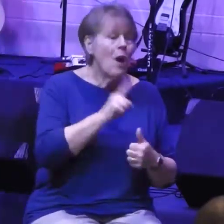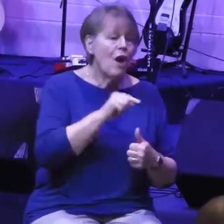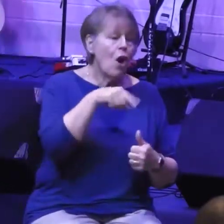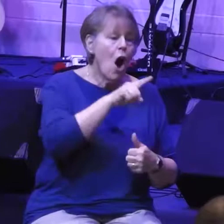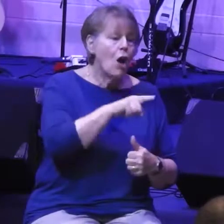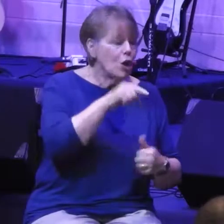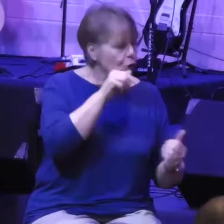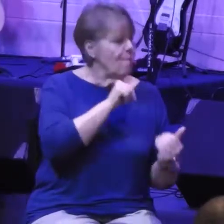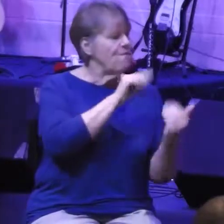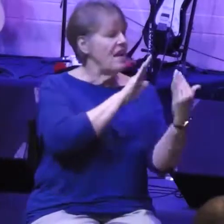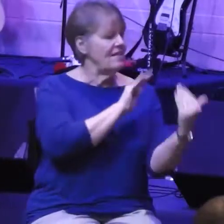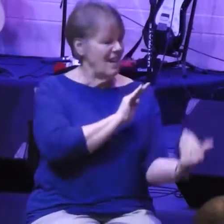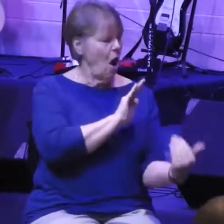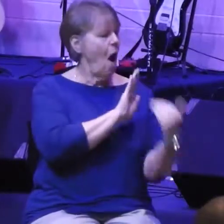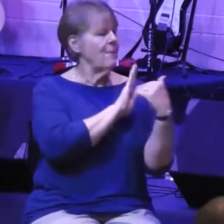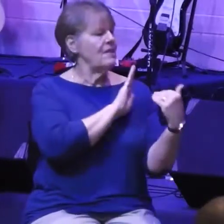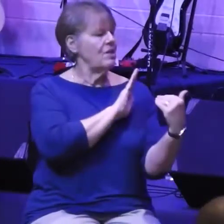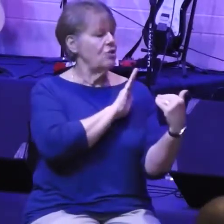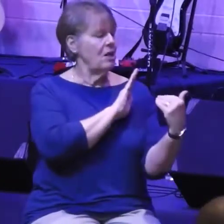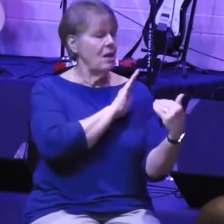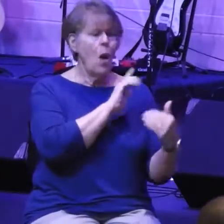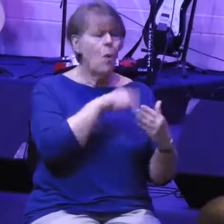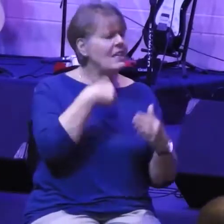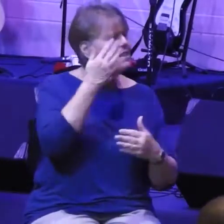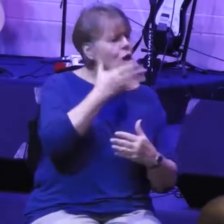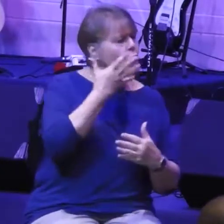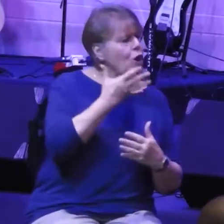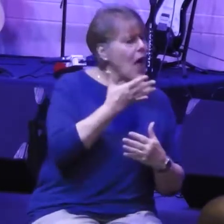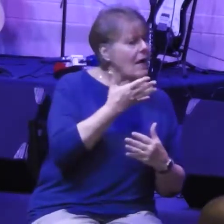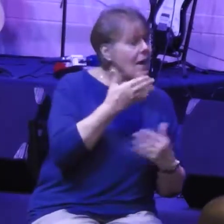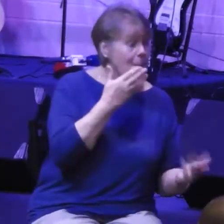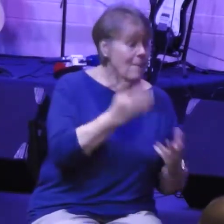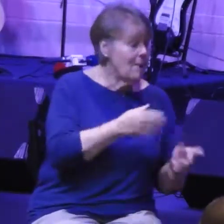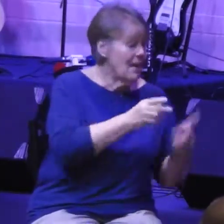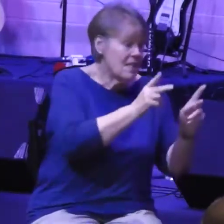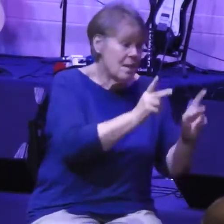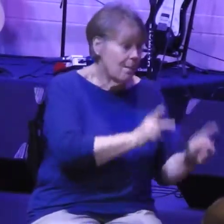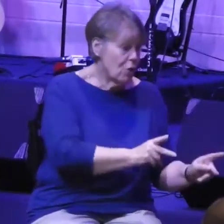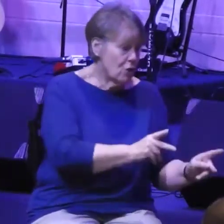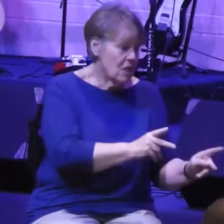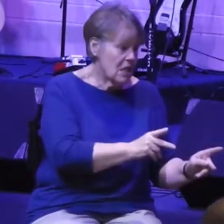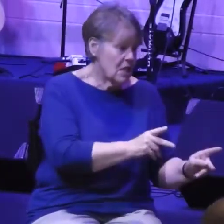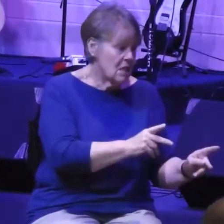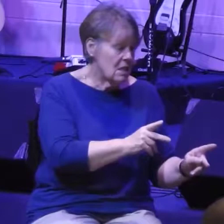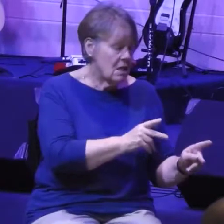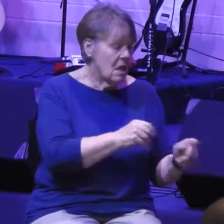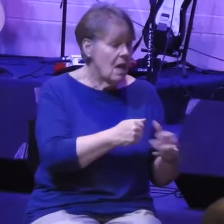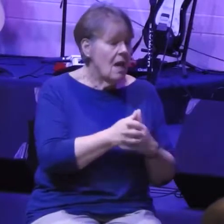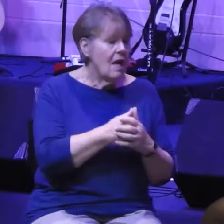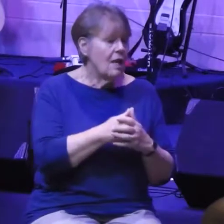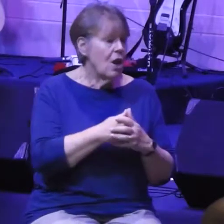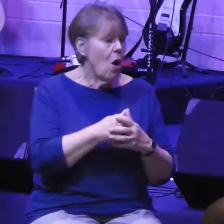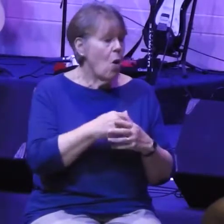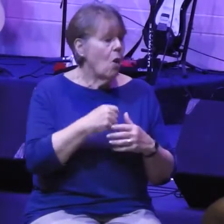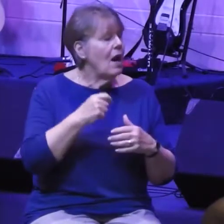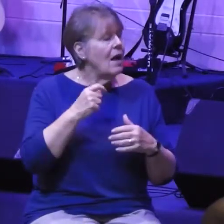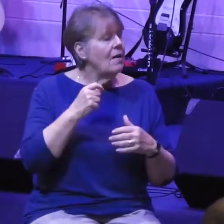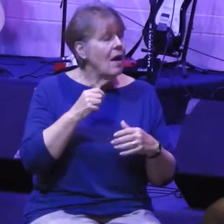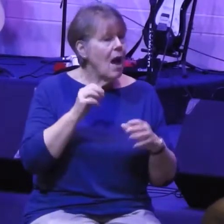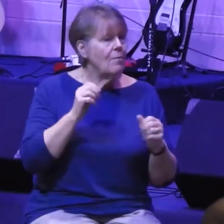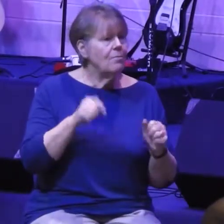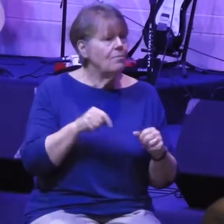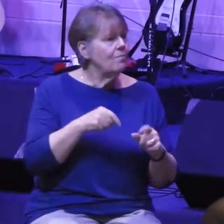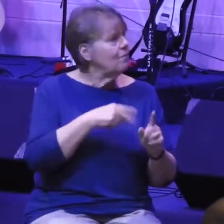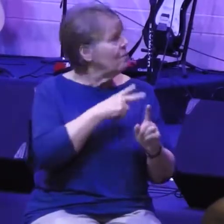What does it look like? If it's a person in this room, don't look at them right now. Just don't. That's okay. If it's me, then that's convenient. You can look at me,